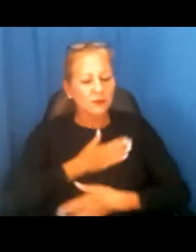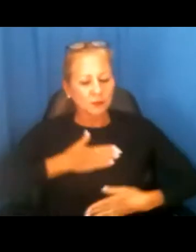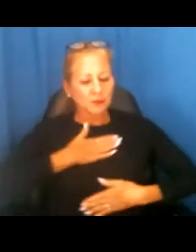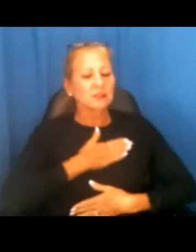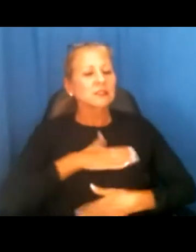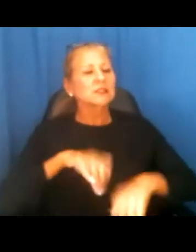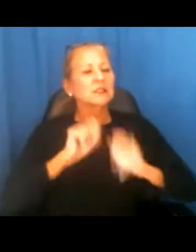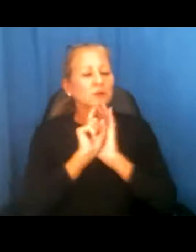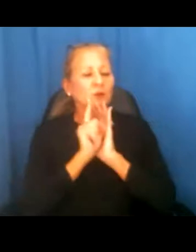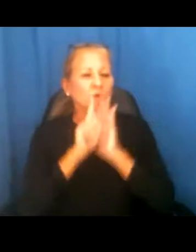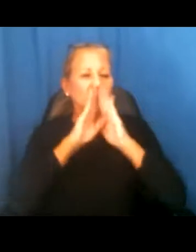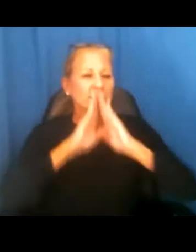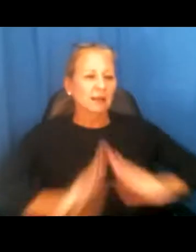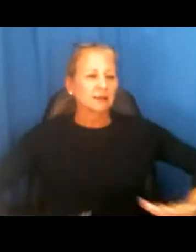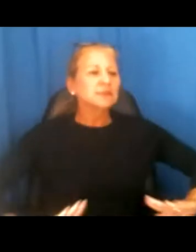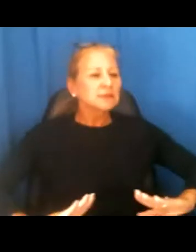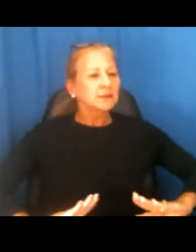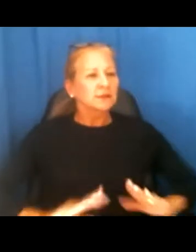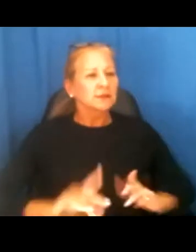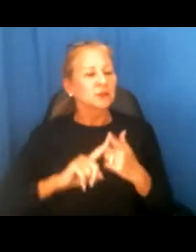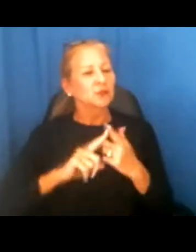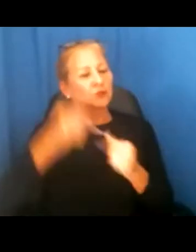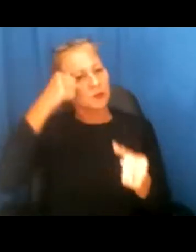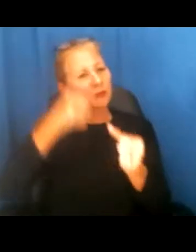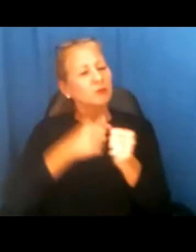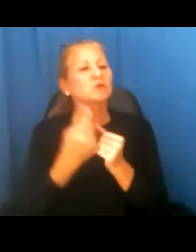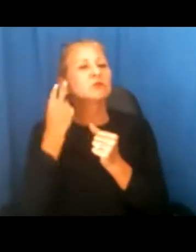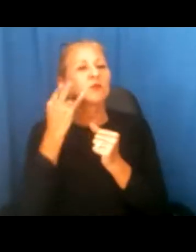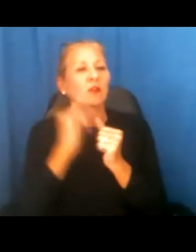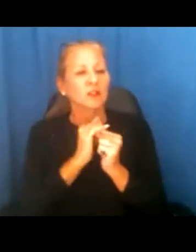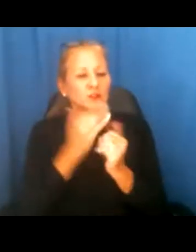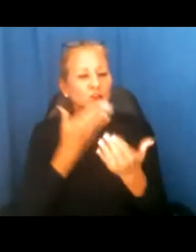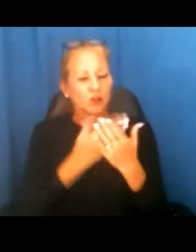take a moment of silence to remember this good and honorable man.